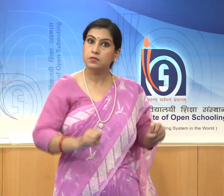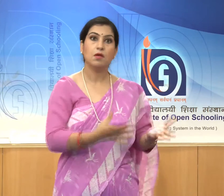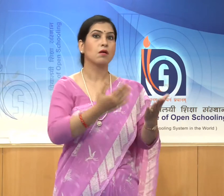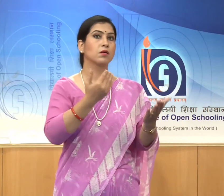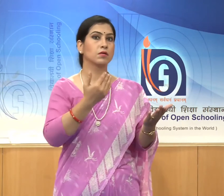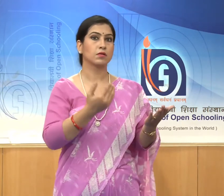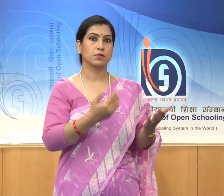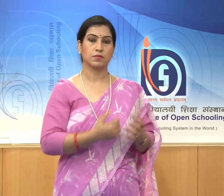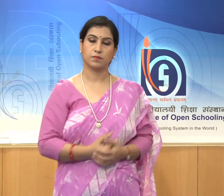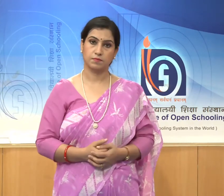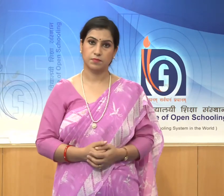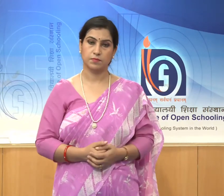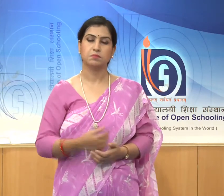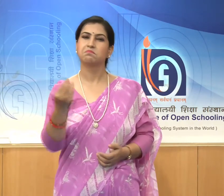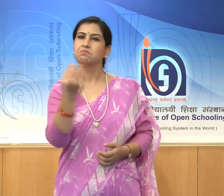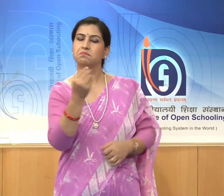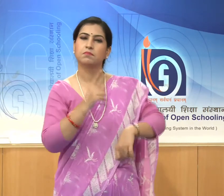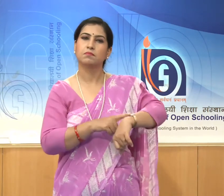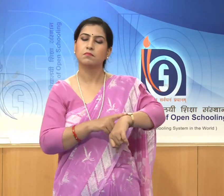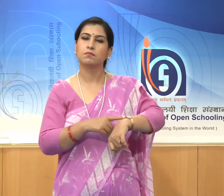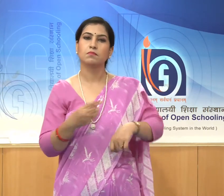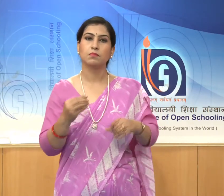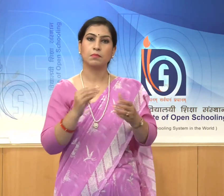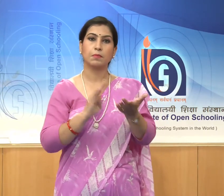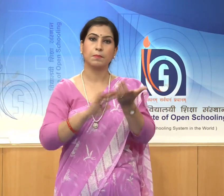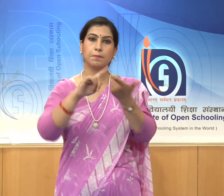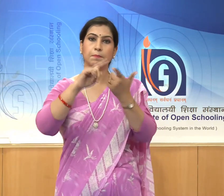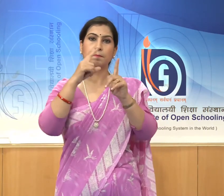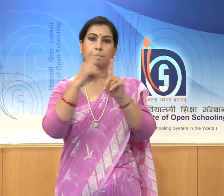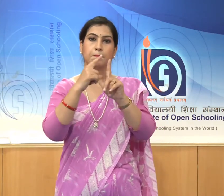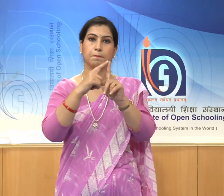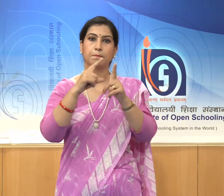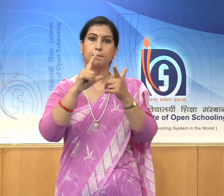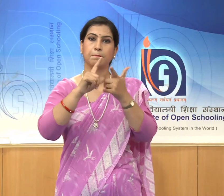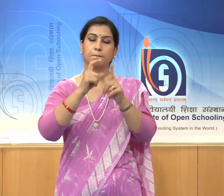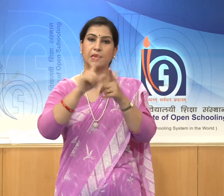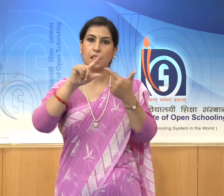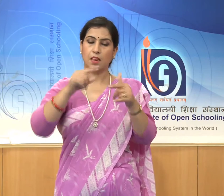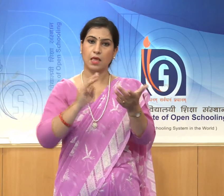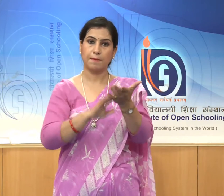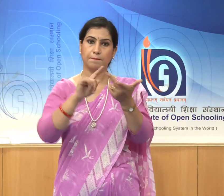around the middle of the 11th century